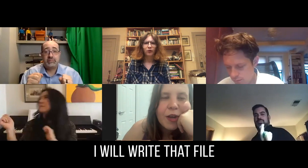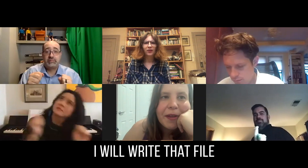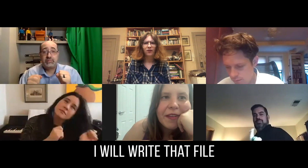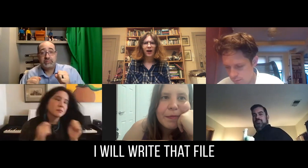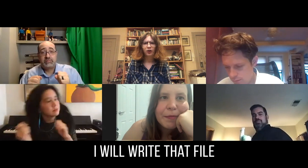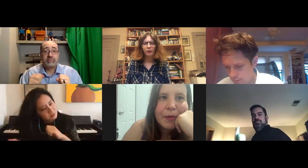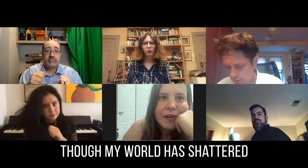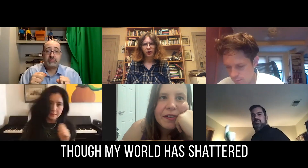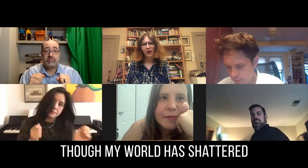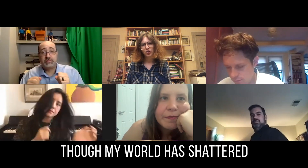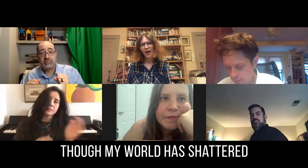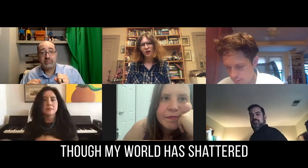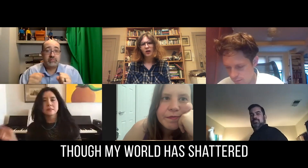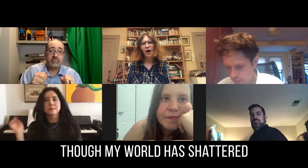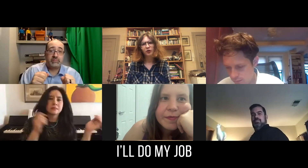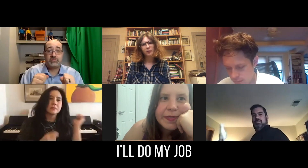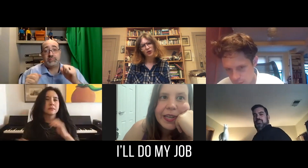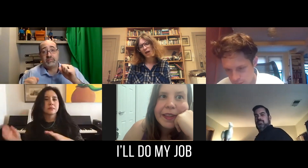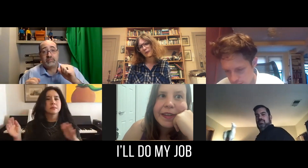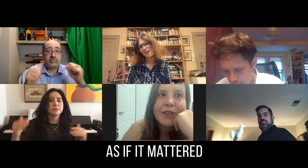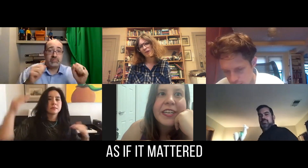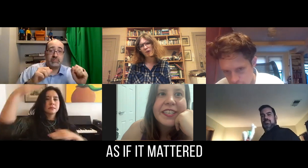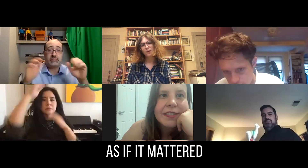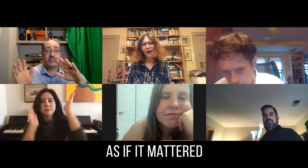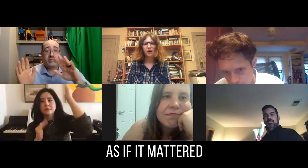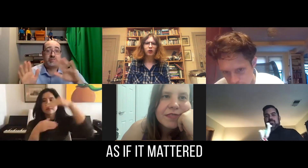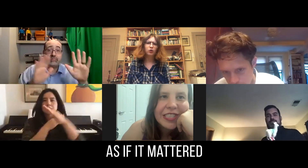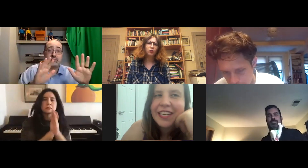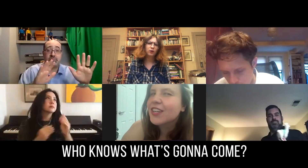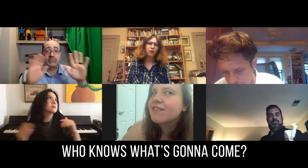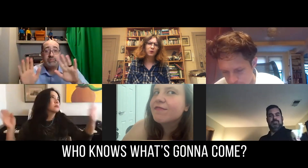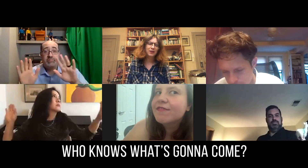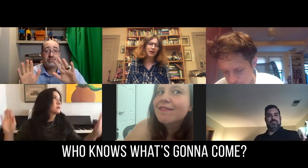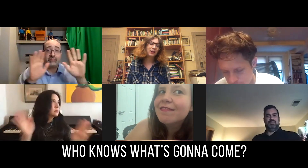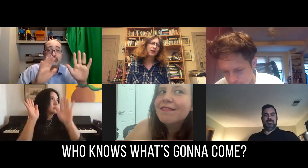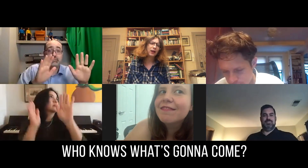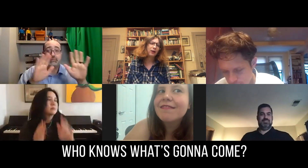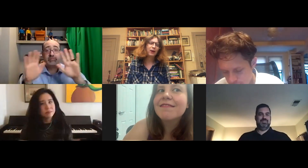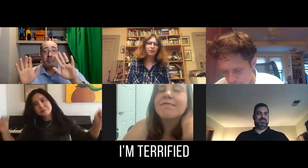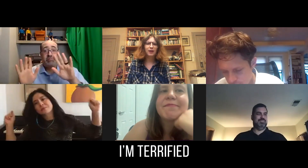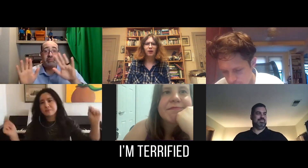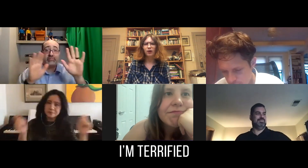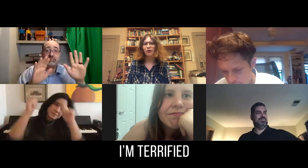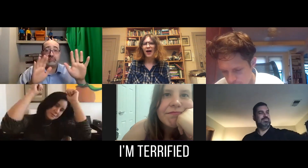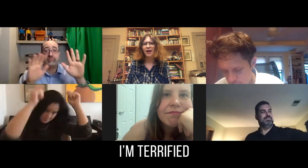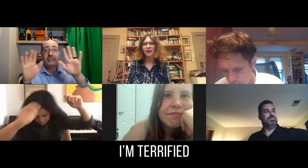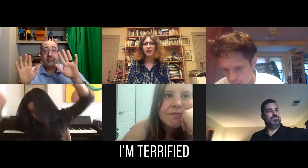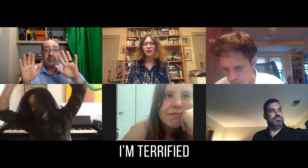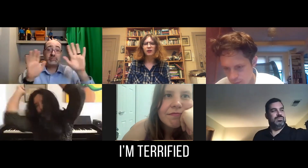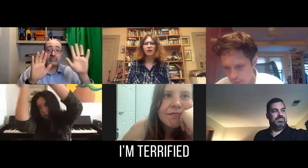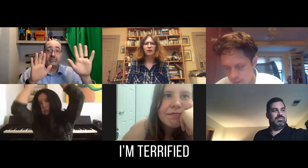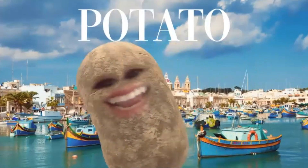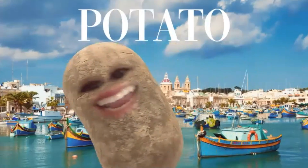I'll write that file that my world has shattered. I'll do my job as if it mattered. Who knows what's gonna come? I'm terrified.